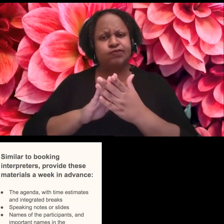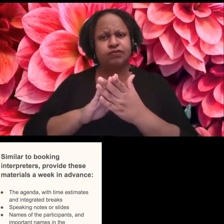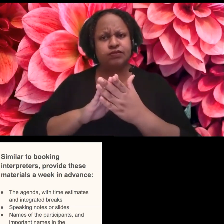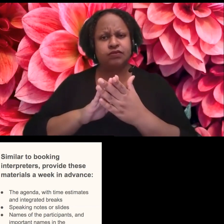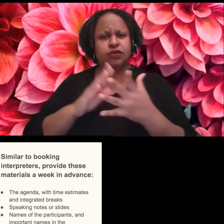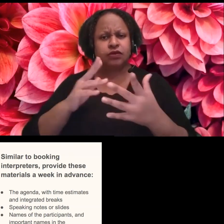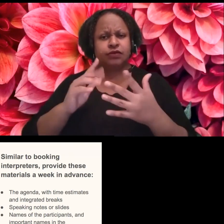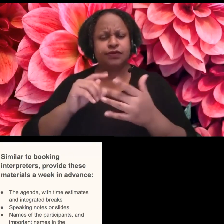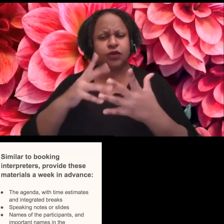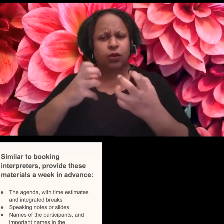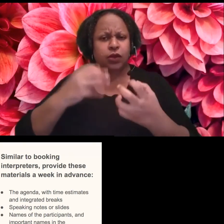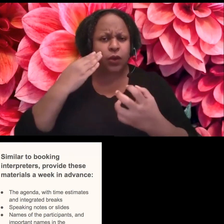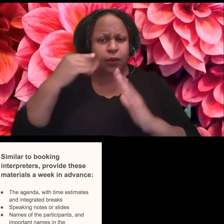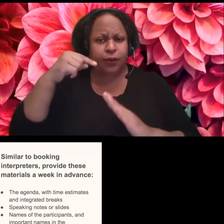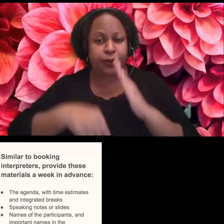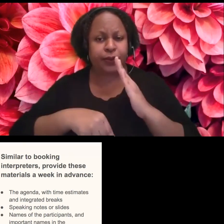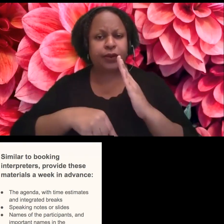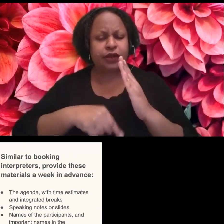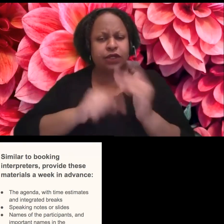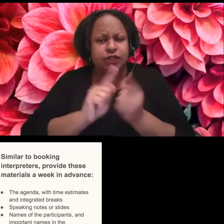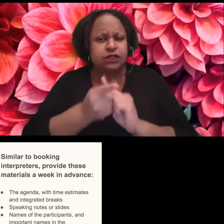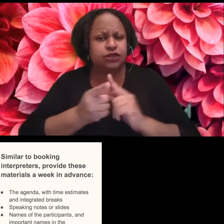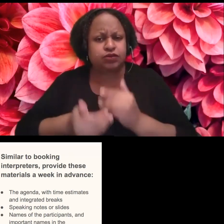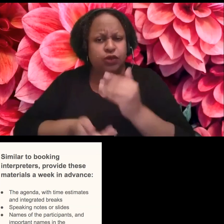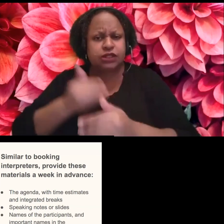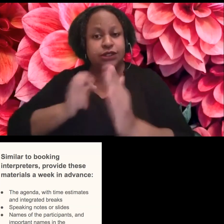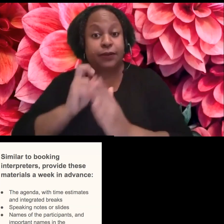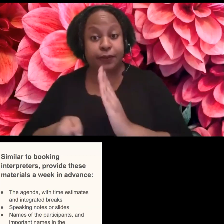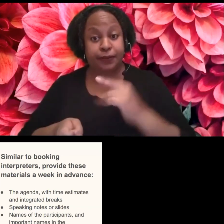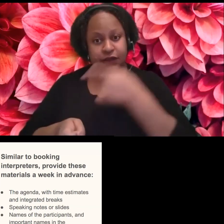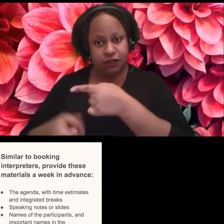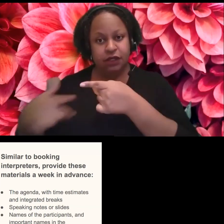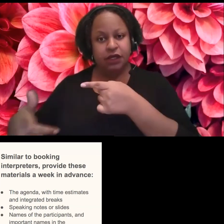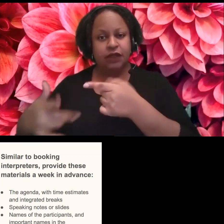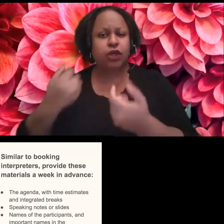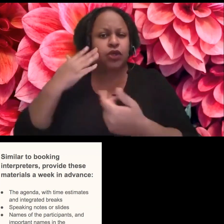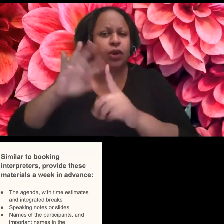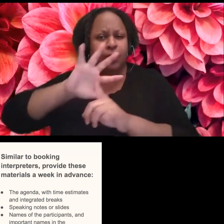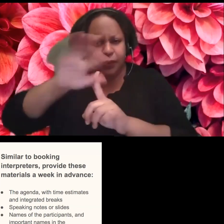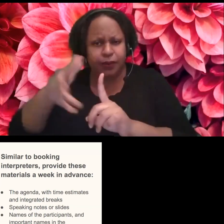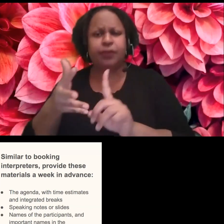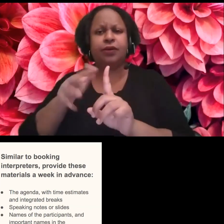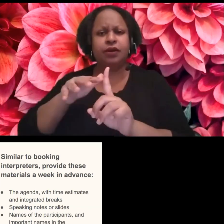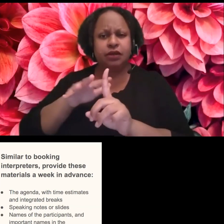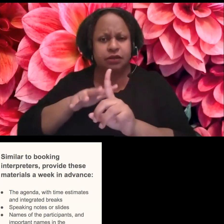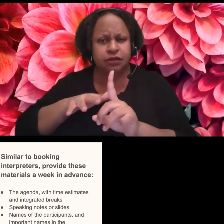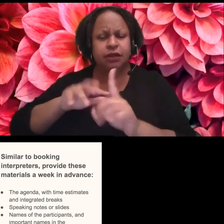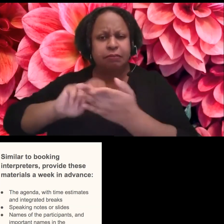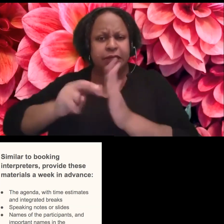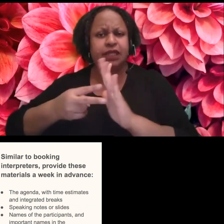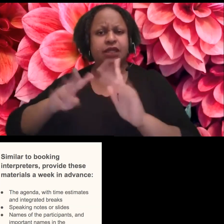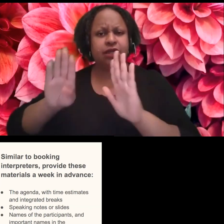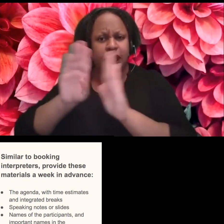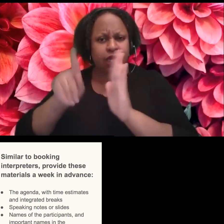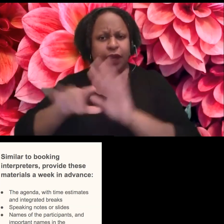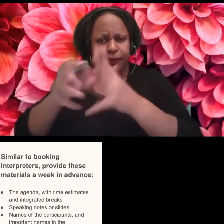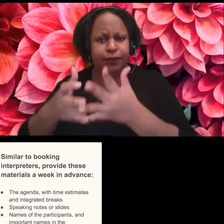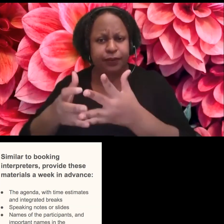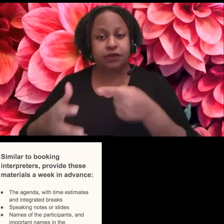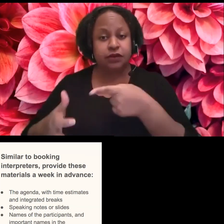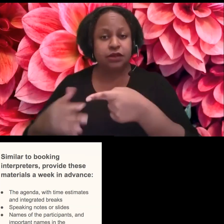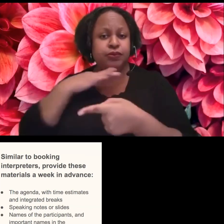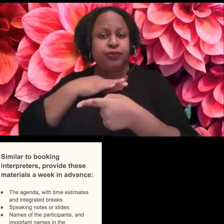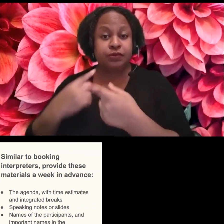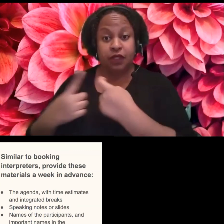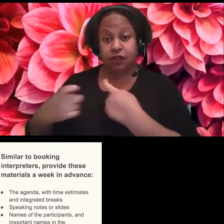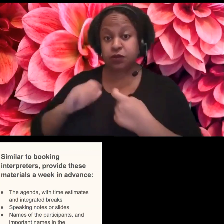for you. And so I, they, I find often they want the context and the meaning of what you're doing. When, when I used CART